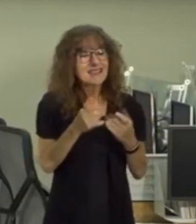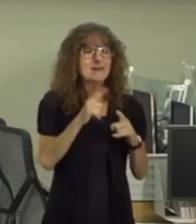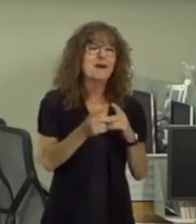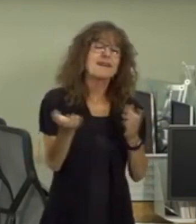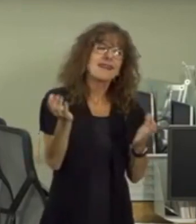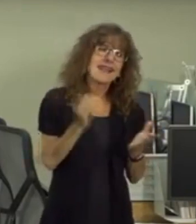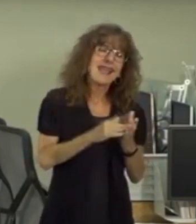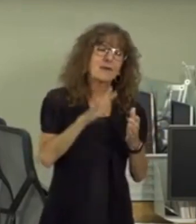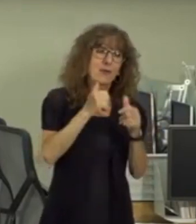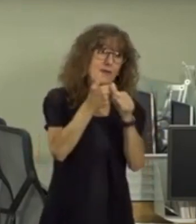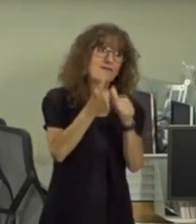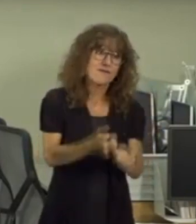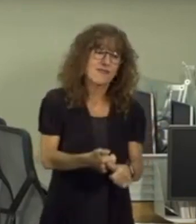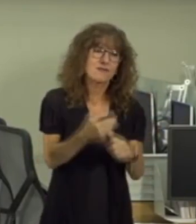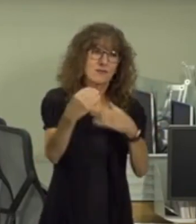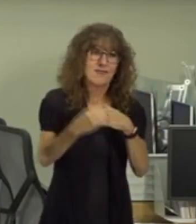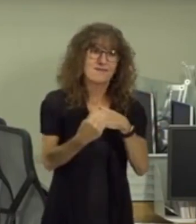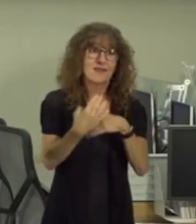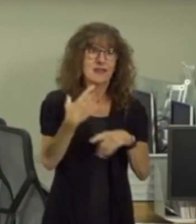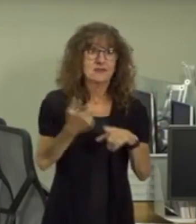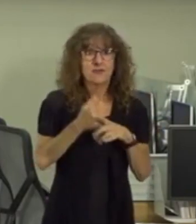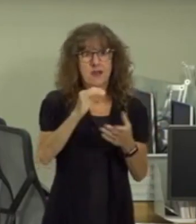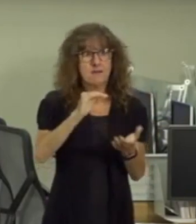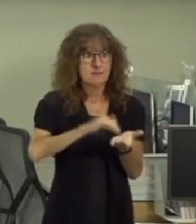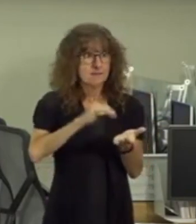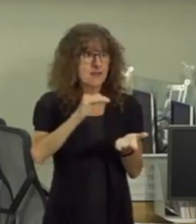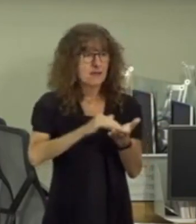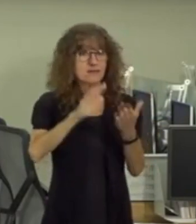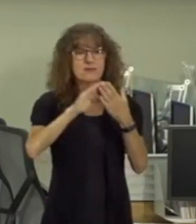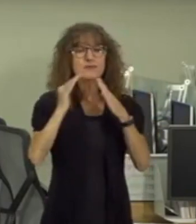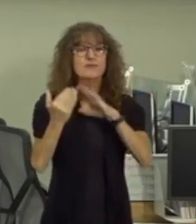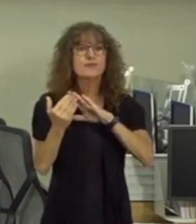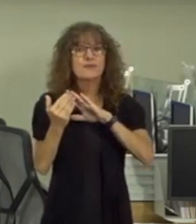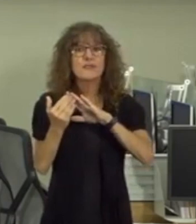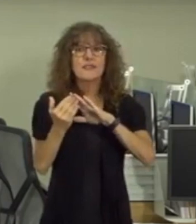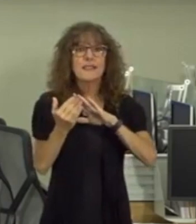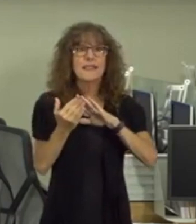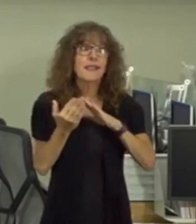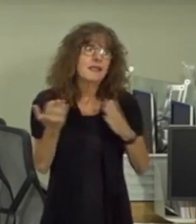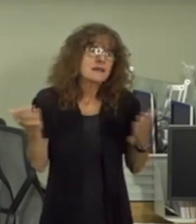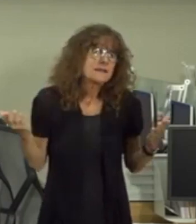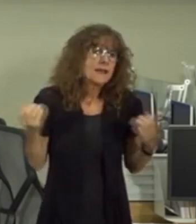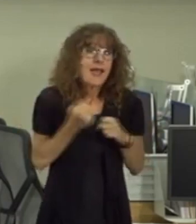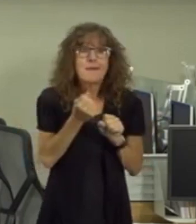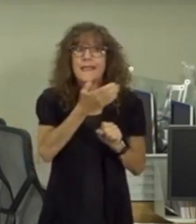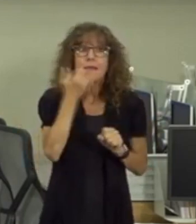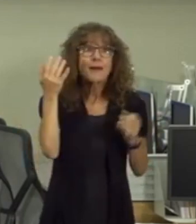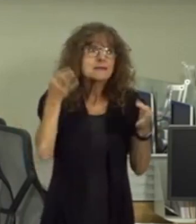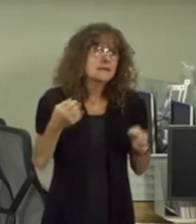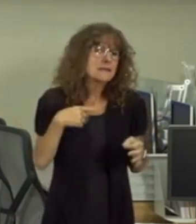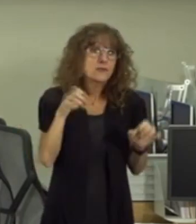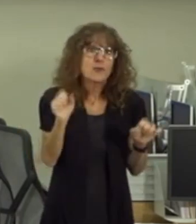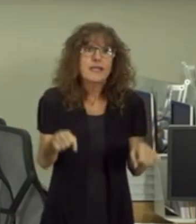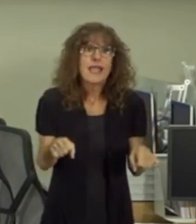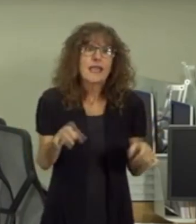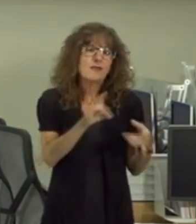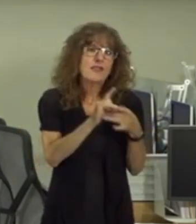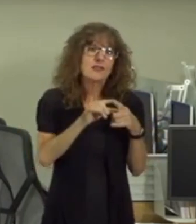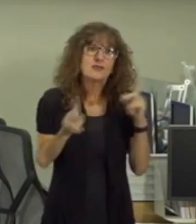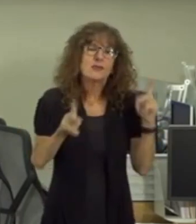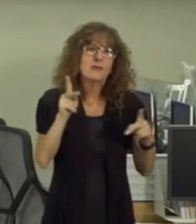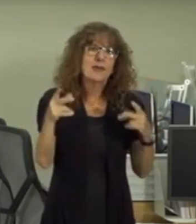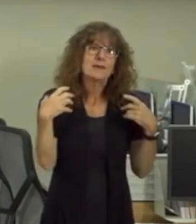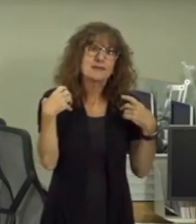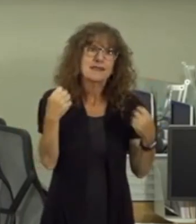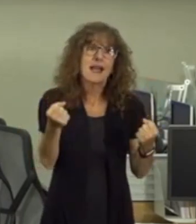the advice that we receive from the medical community um and and do the make the best decision we can relating to people's